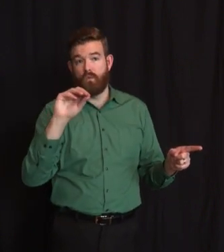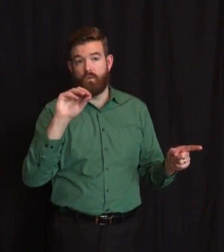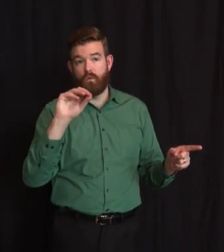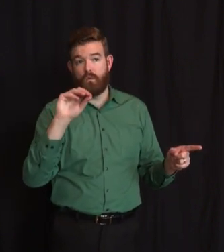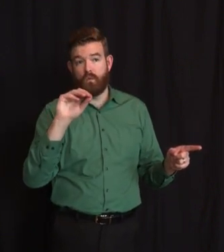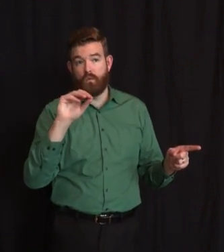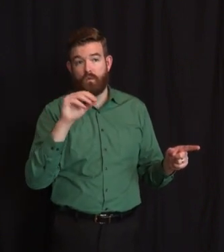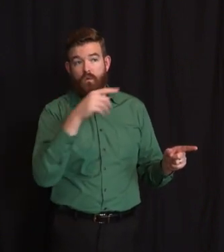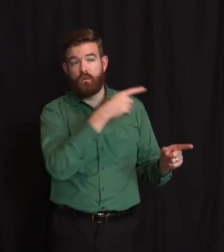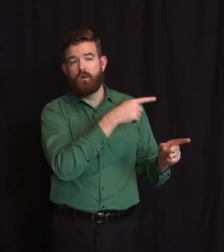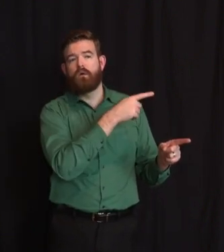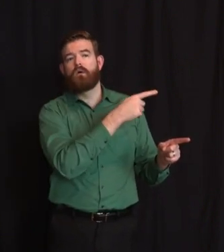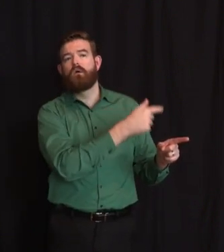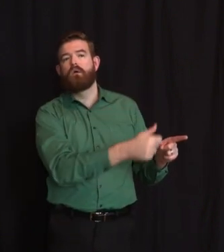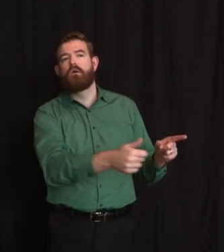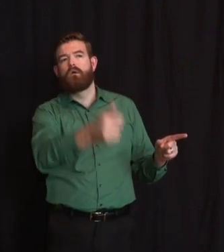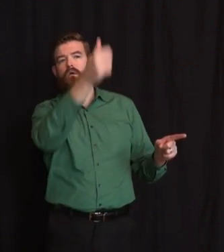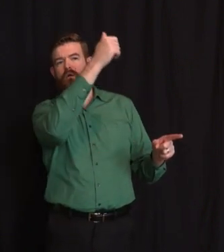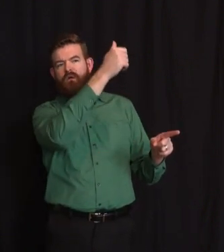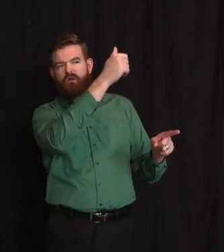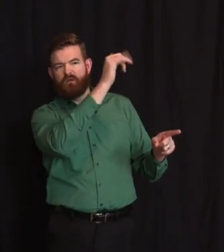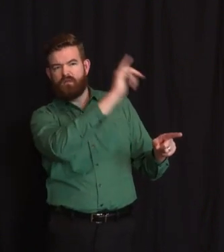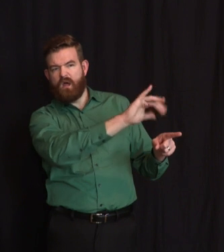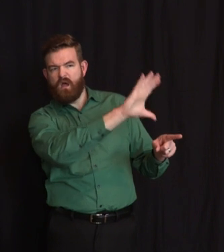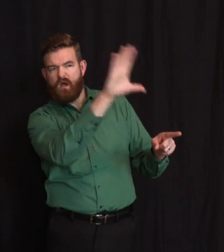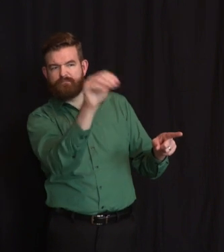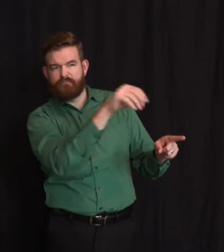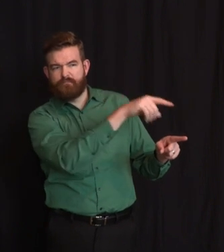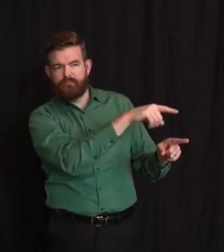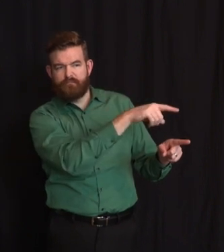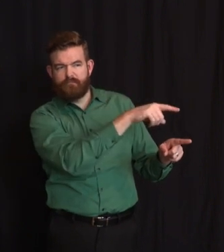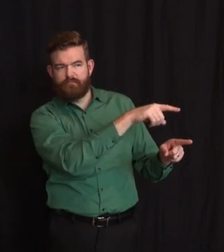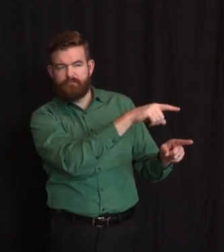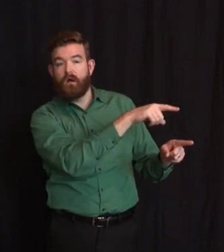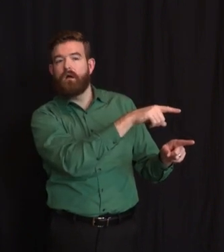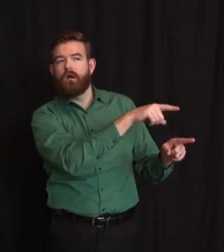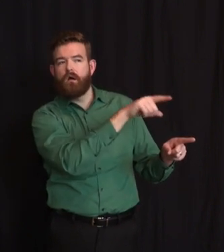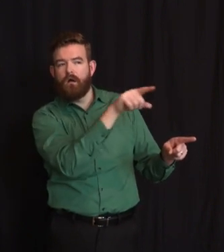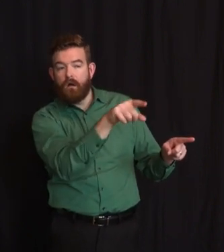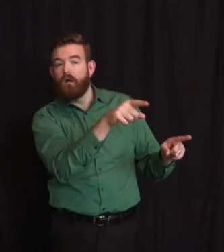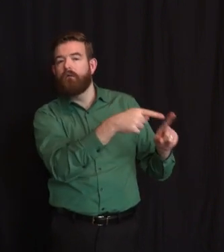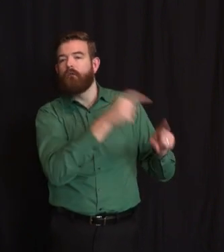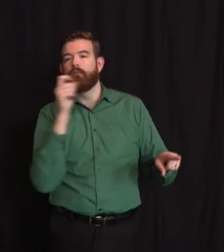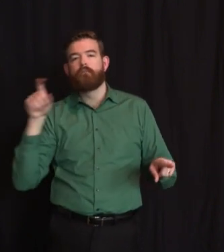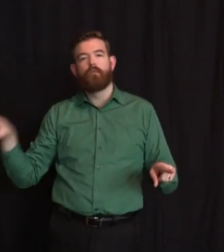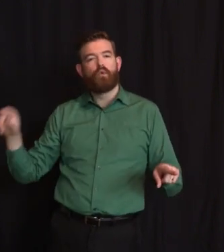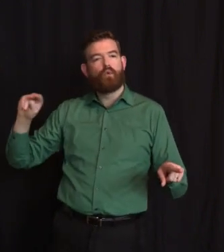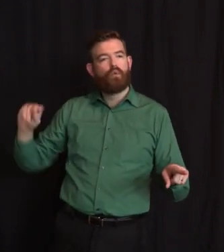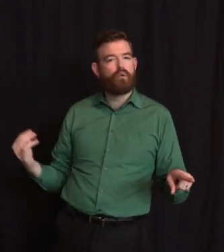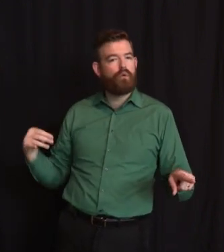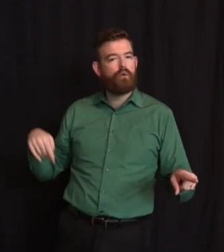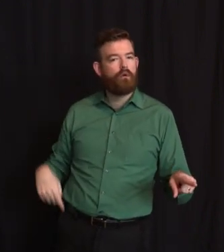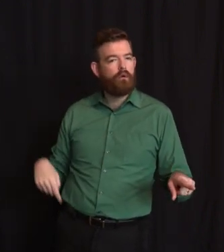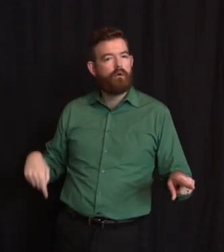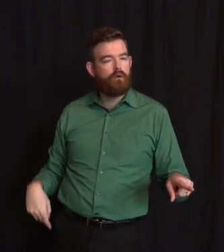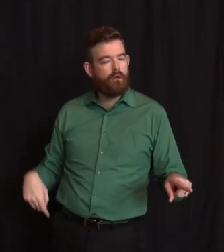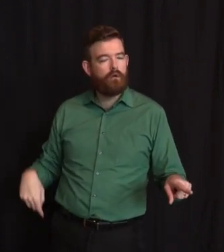I was at St. Peter's in New Brunswick, and Kevin hired him up at St. Joseph many years ago. He is sending 25